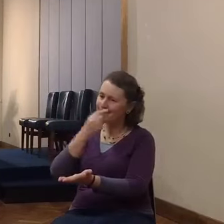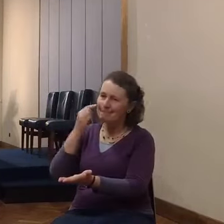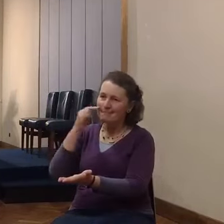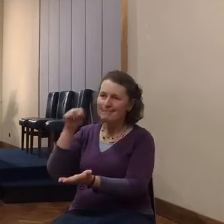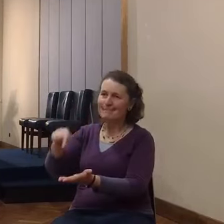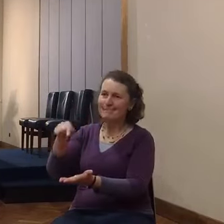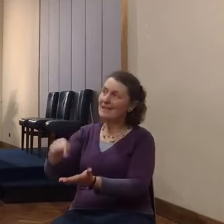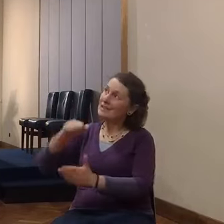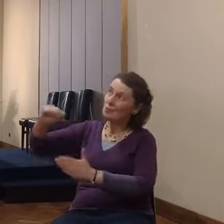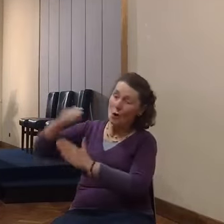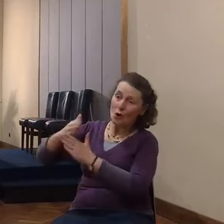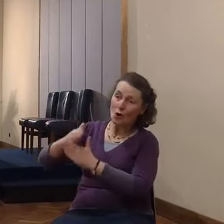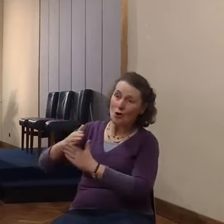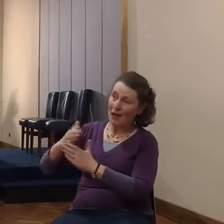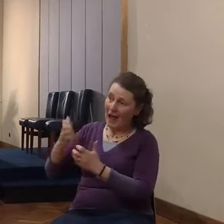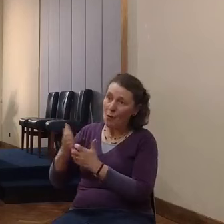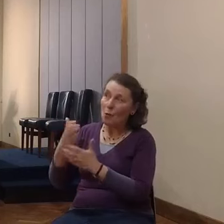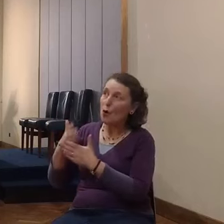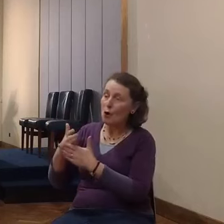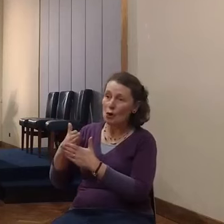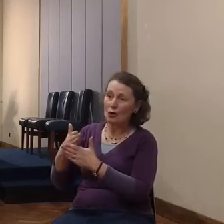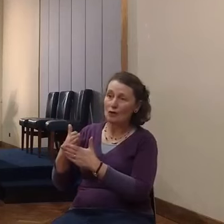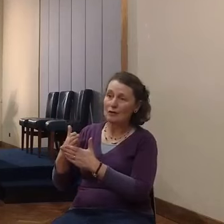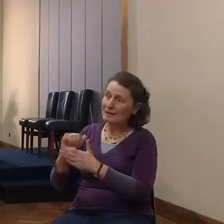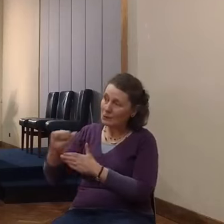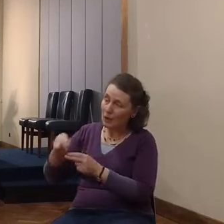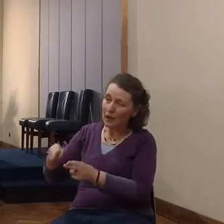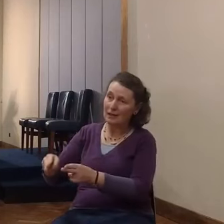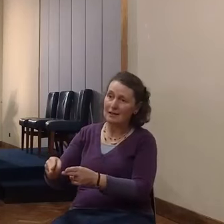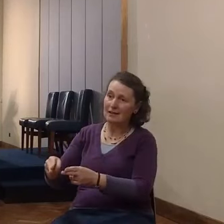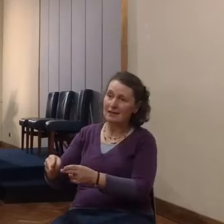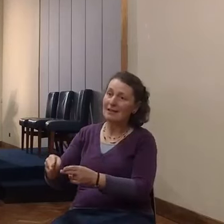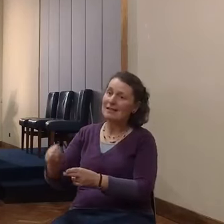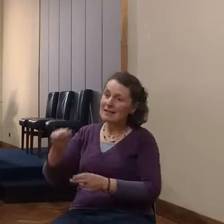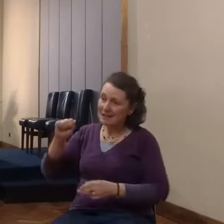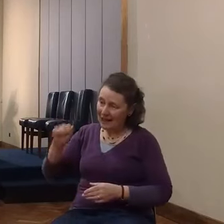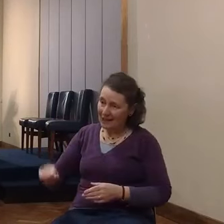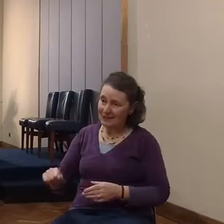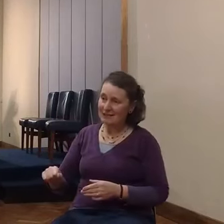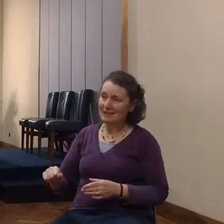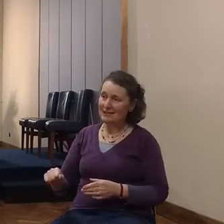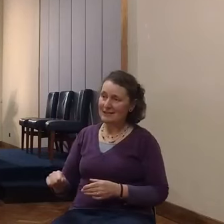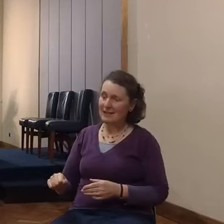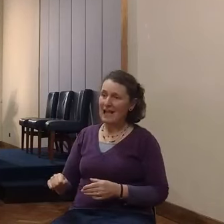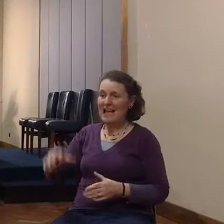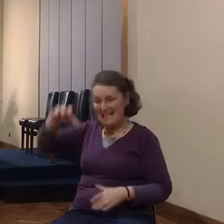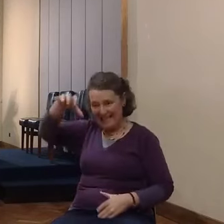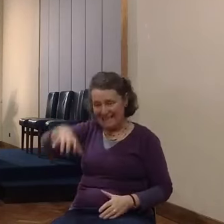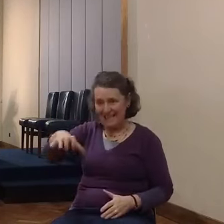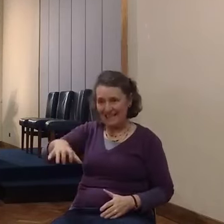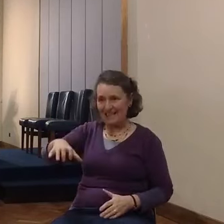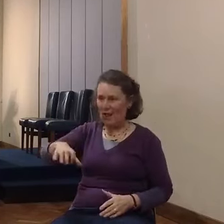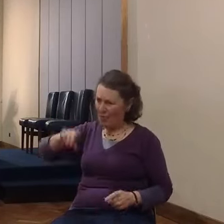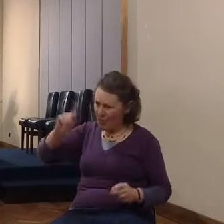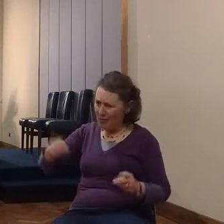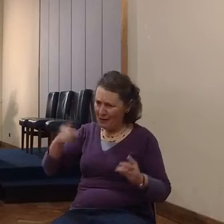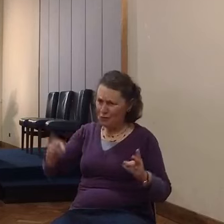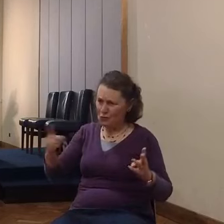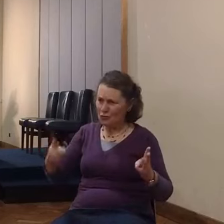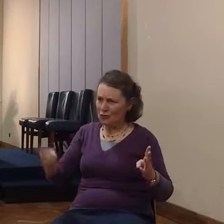showing you great principle that those thousands see and believe, and yet never respond